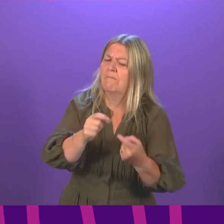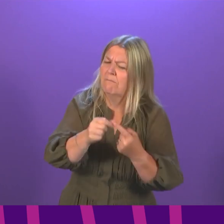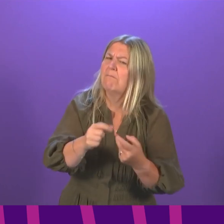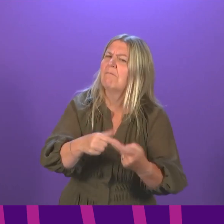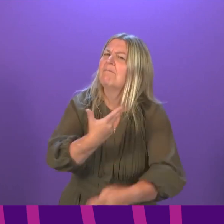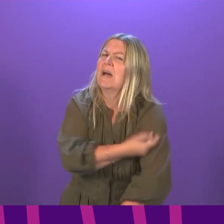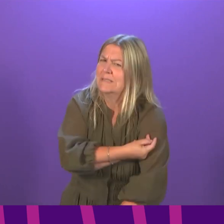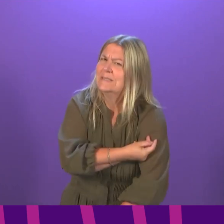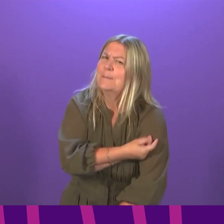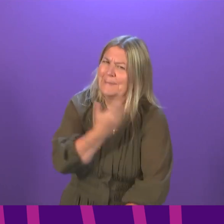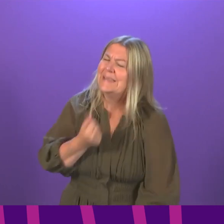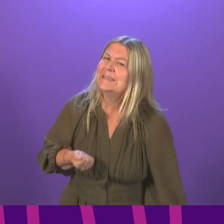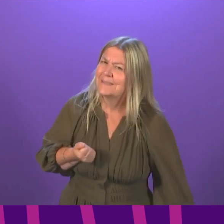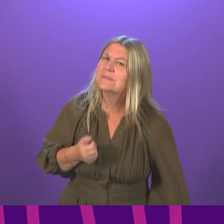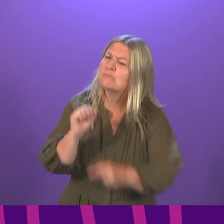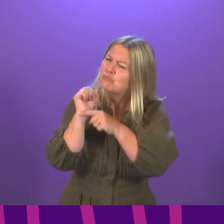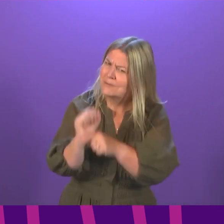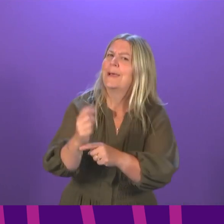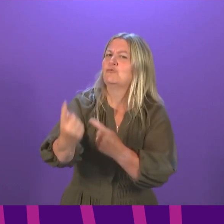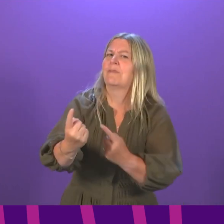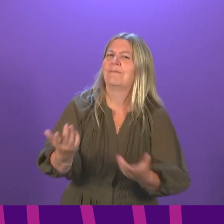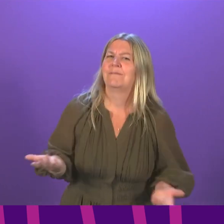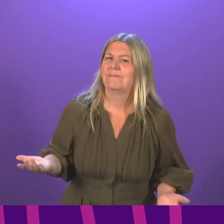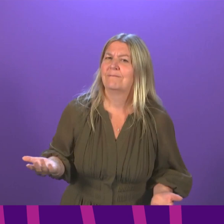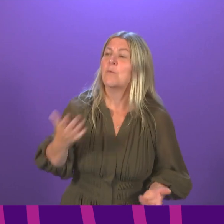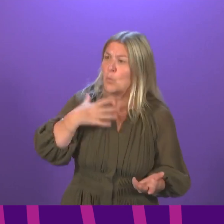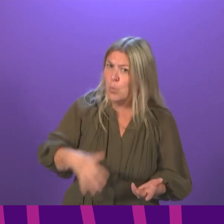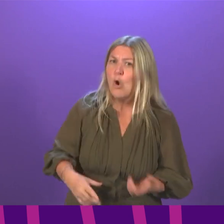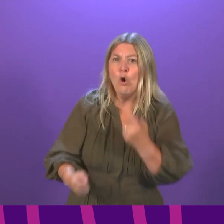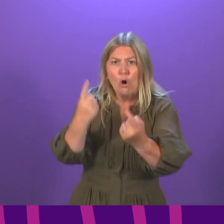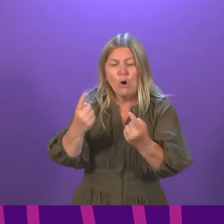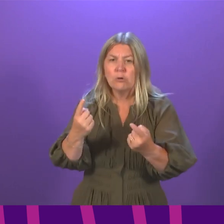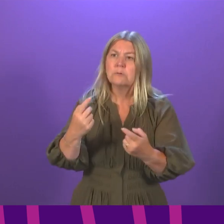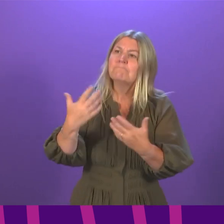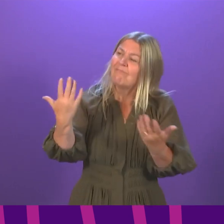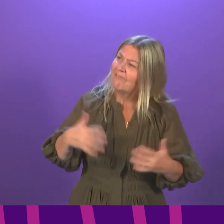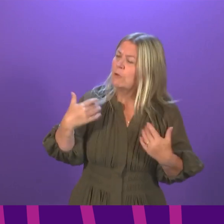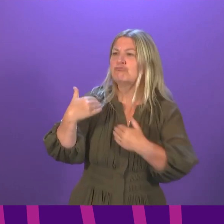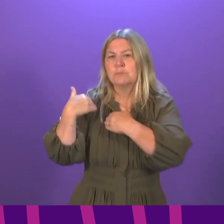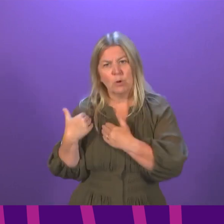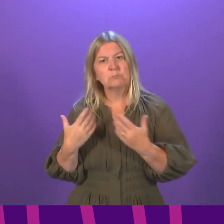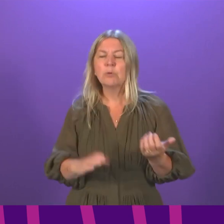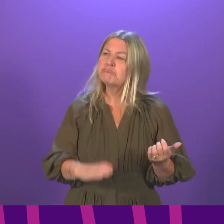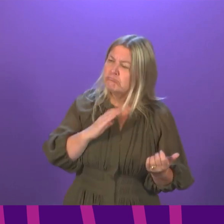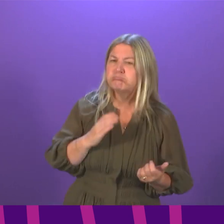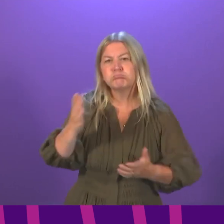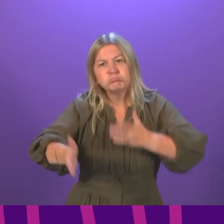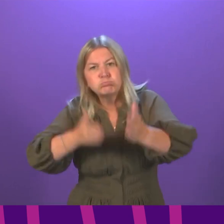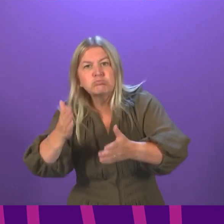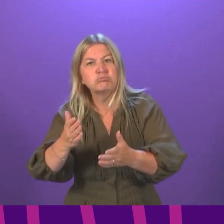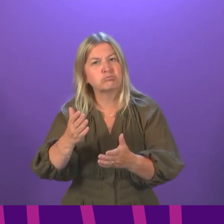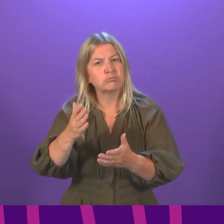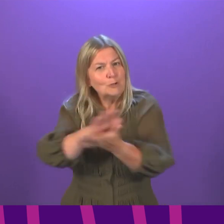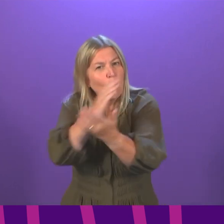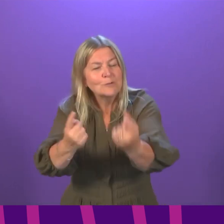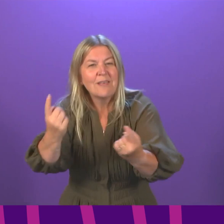because that will help protect you. We want people to be able to responsibly enjoy things again, but protect yourself as you